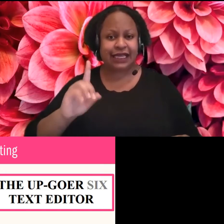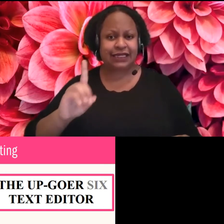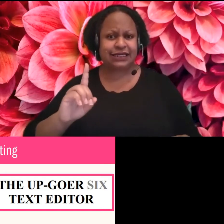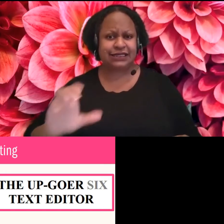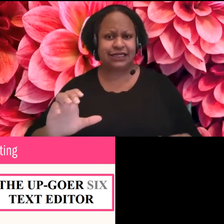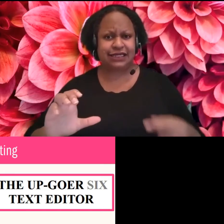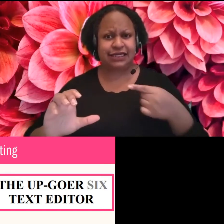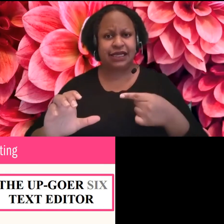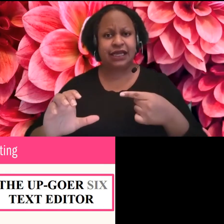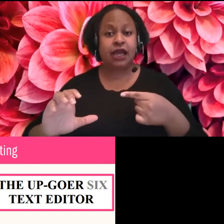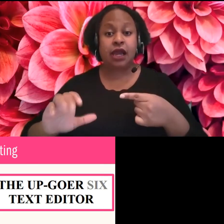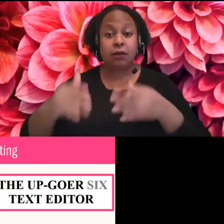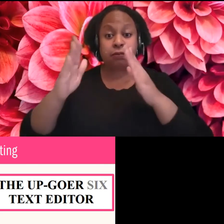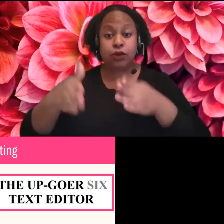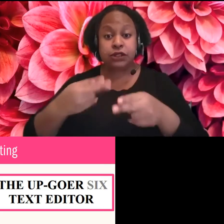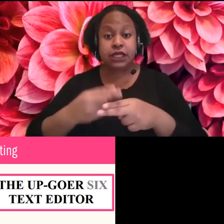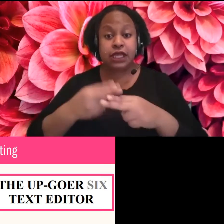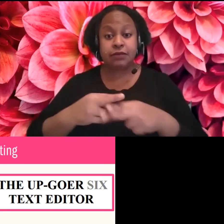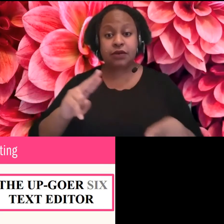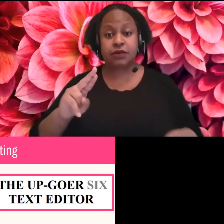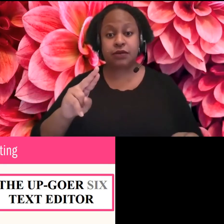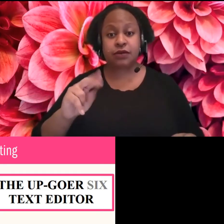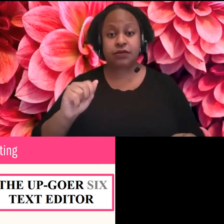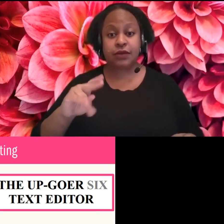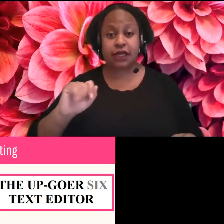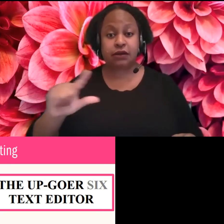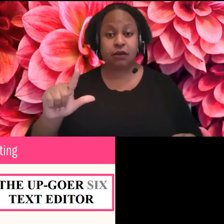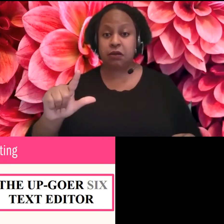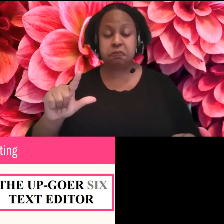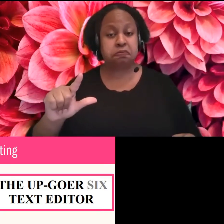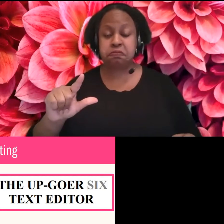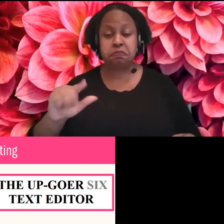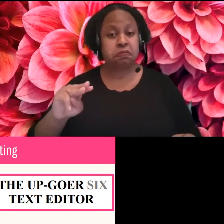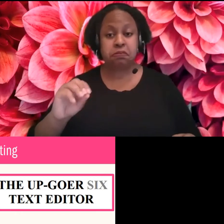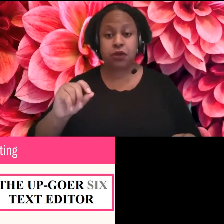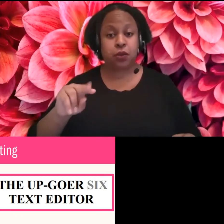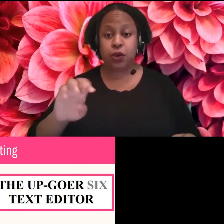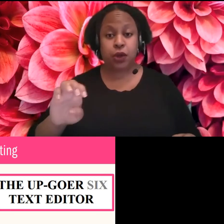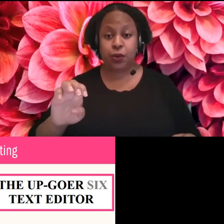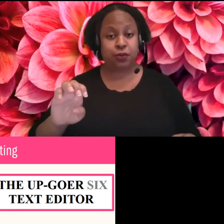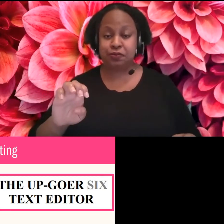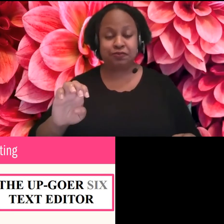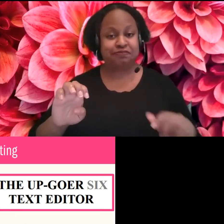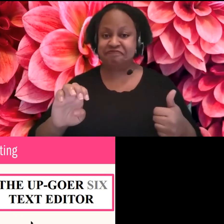Randall Munro, uh, do I need, would you like me to spell that?